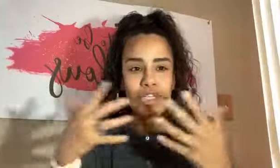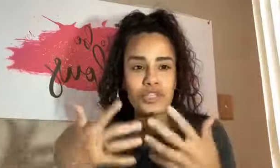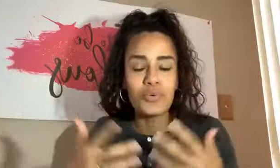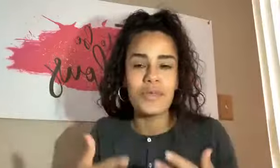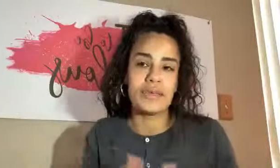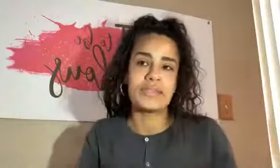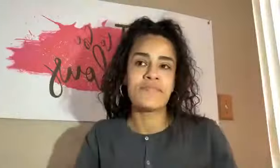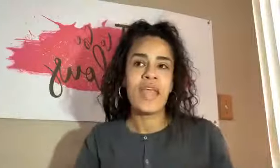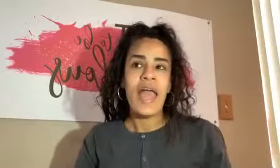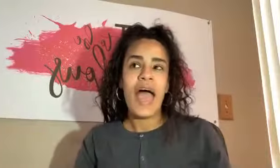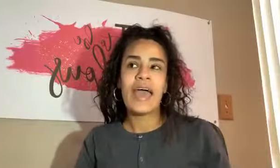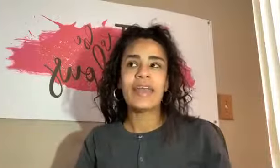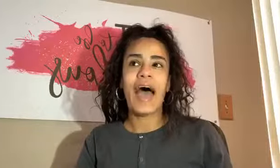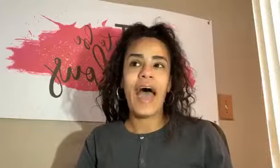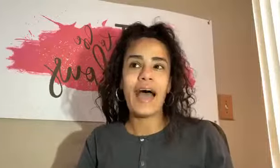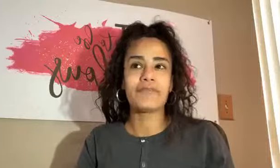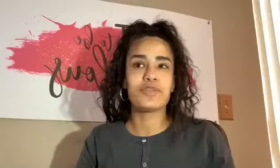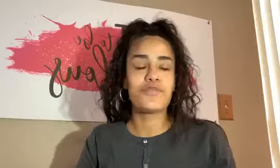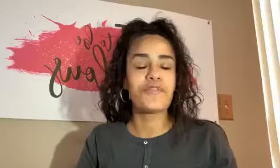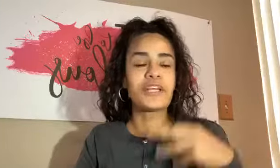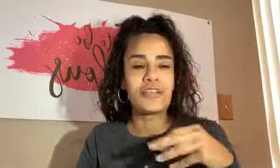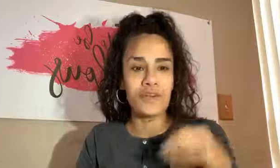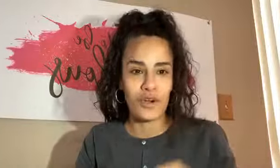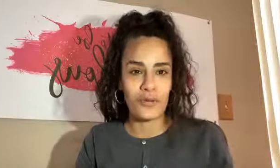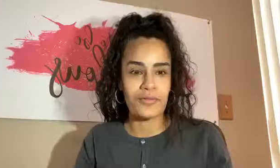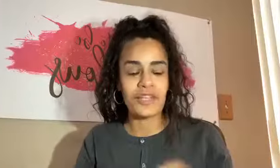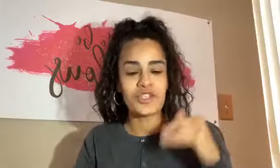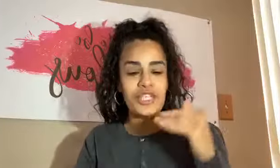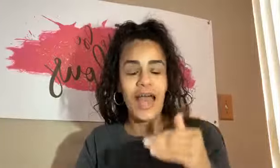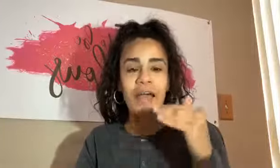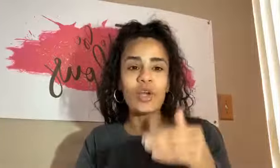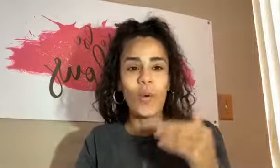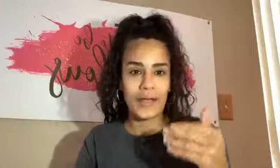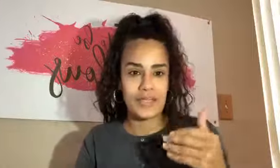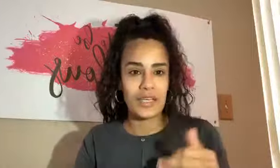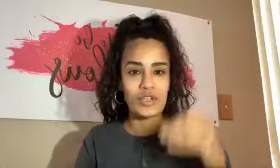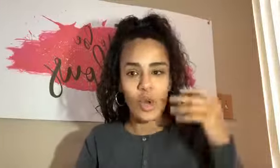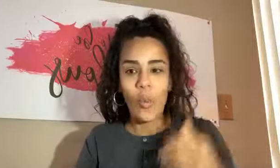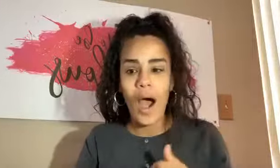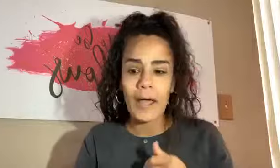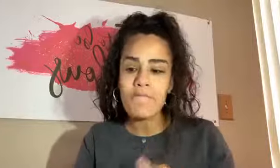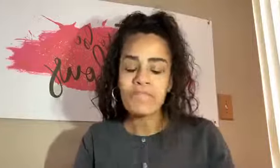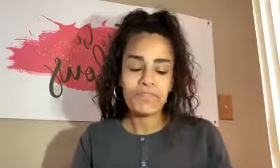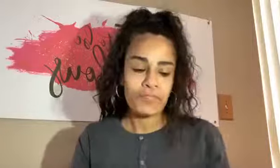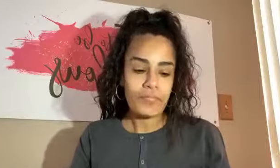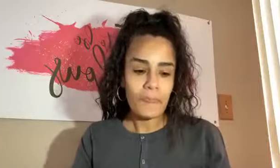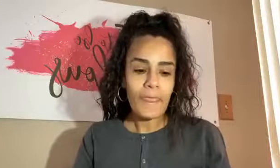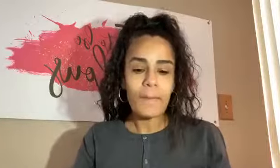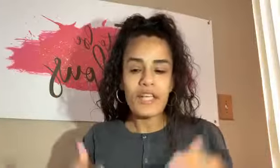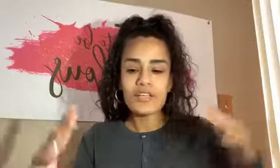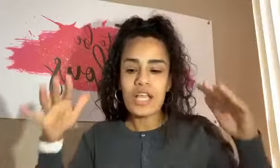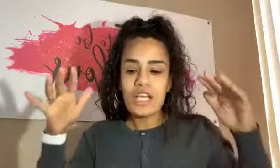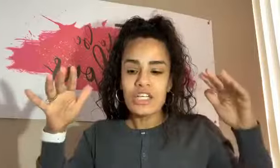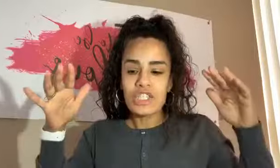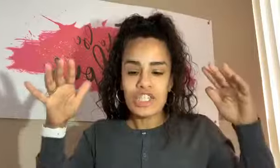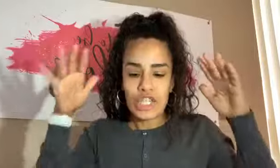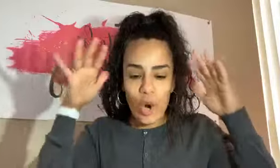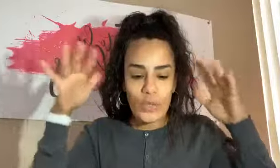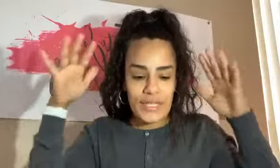going to do this? And I have to forgive her because she had no idea. And you know why? Because she only